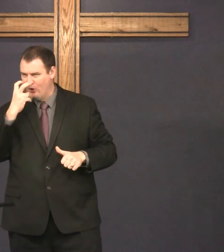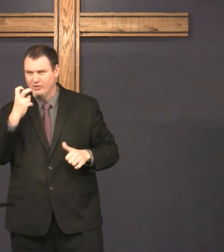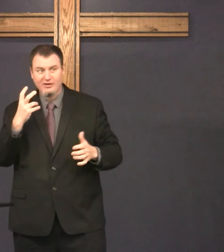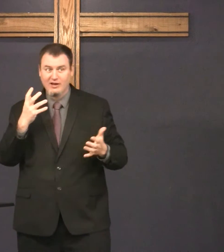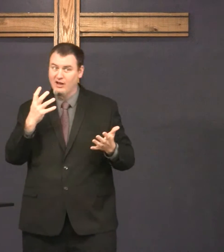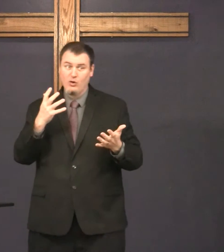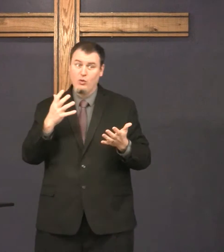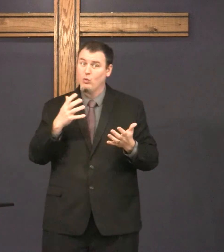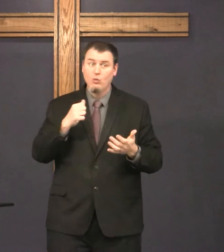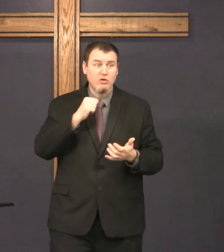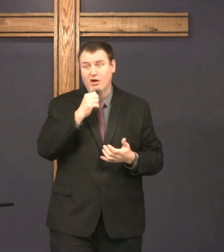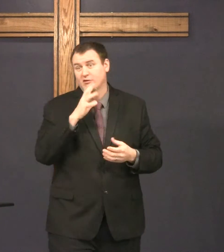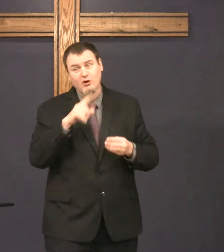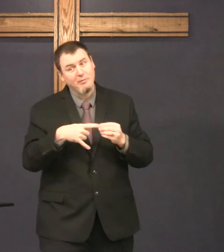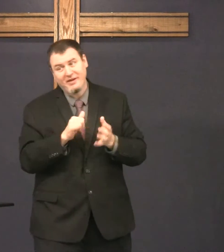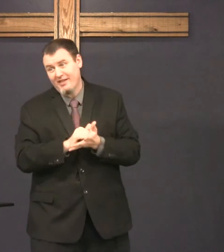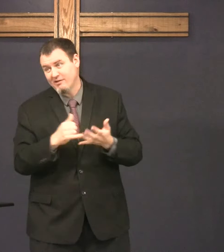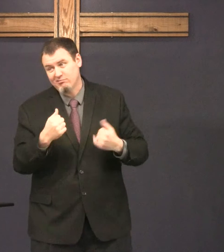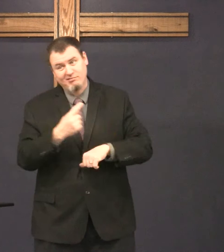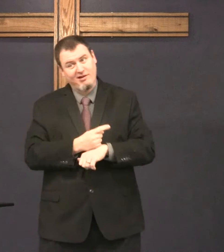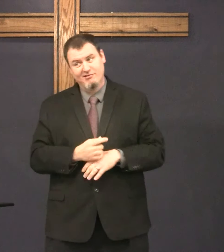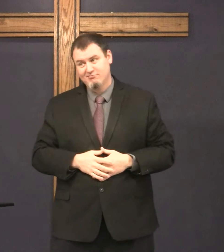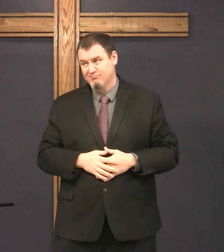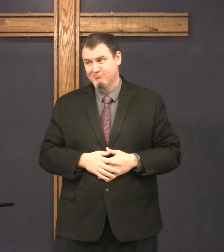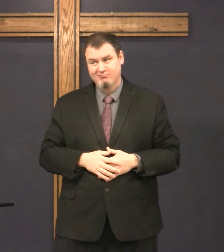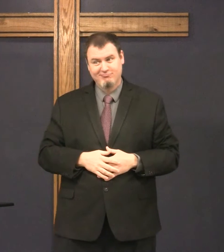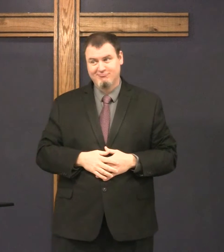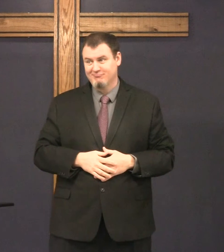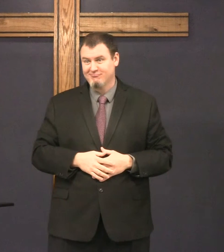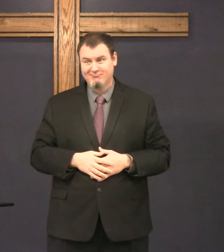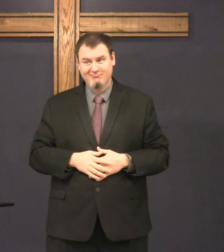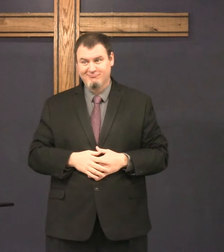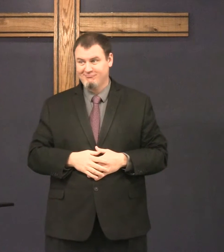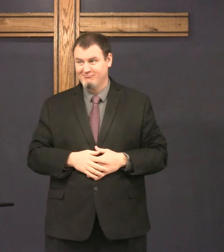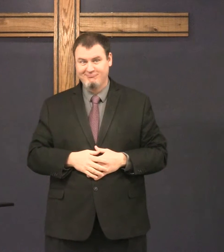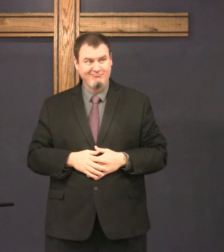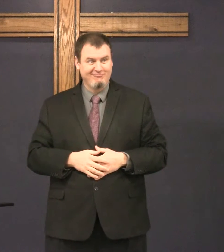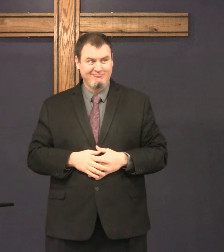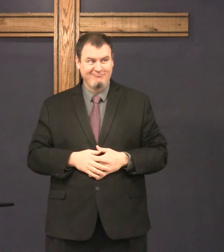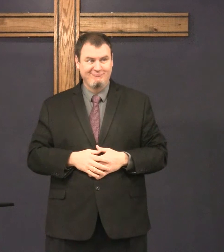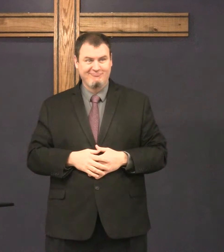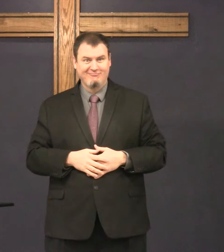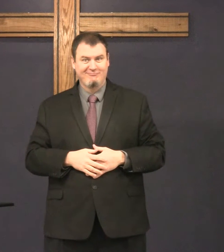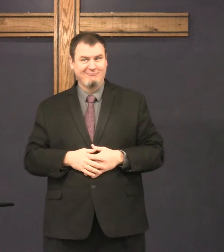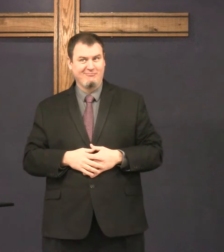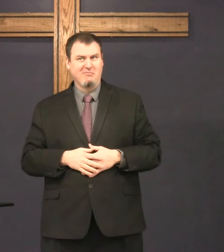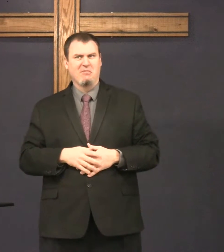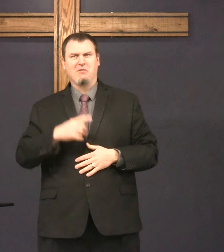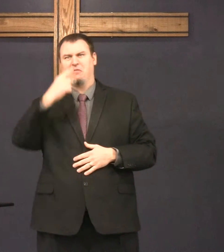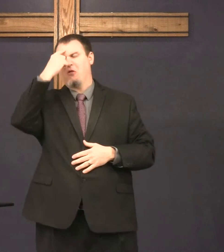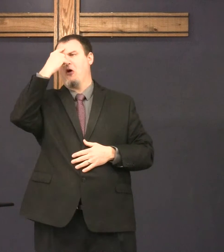doubting comments. We're not going to talk about doubting comments today.